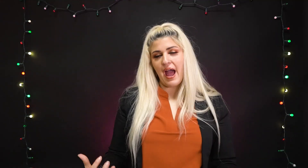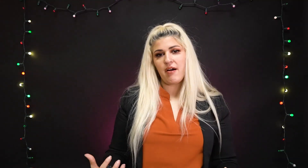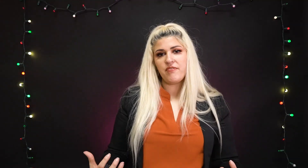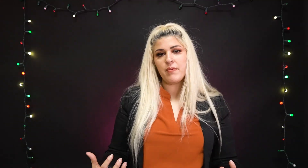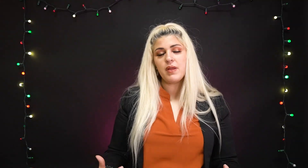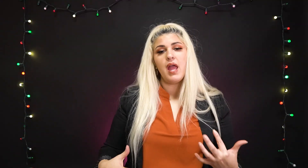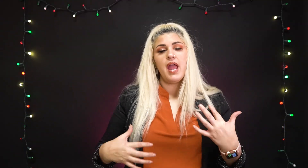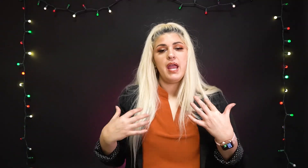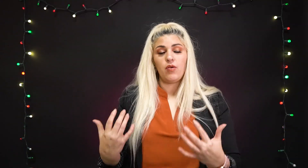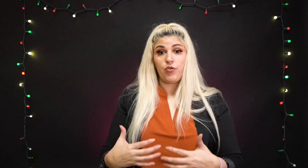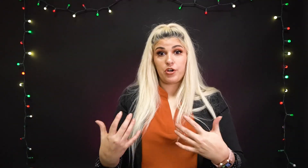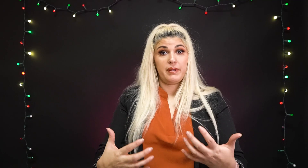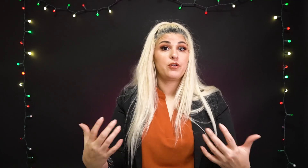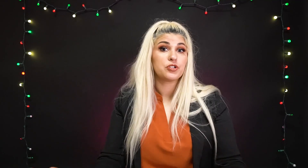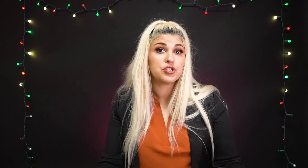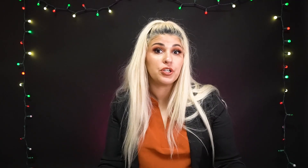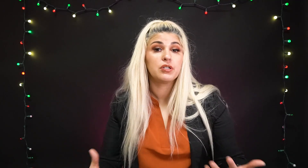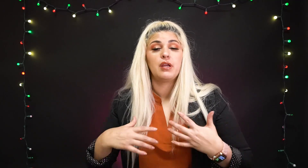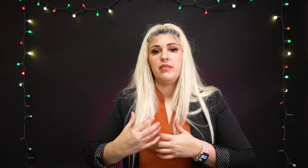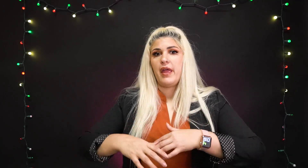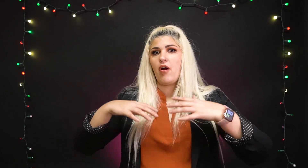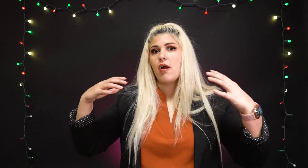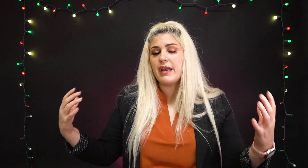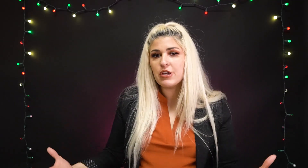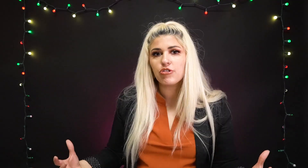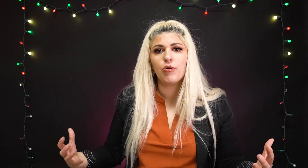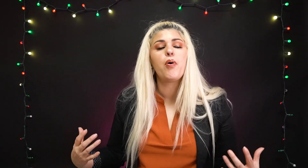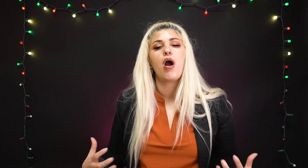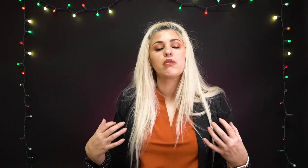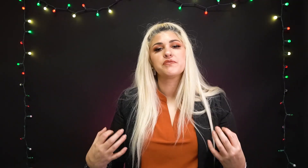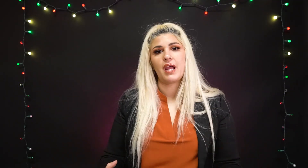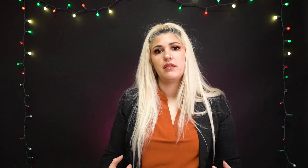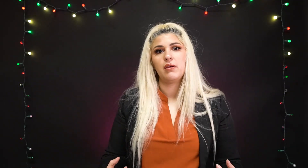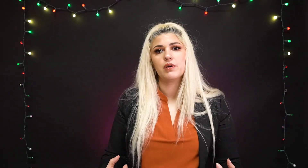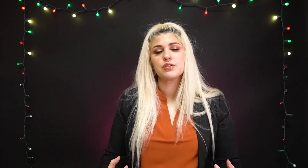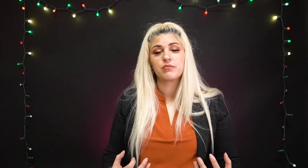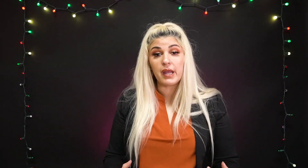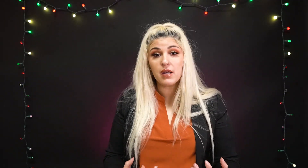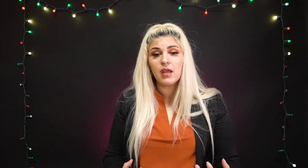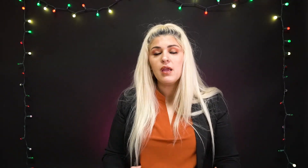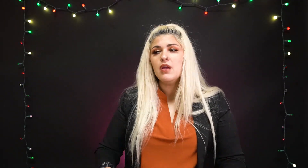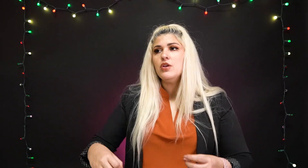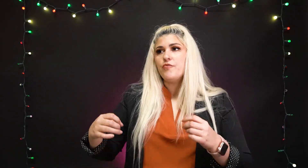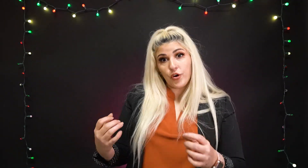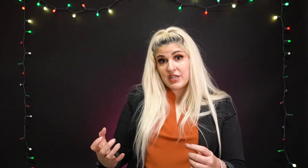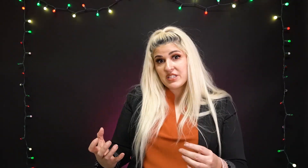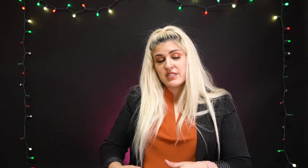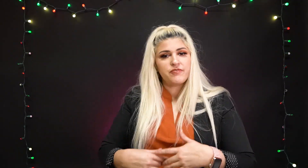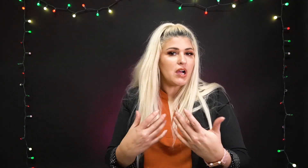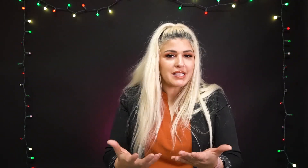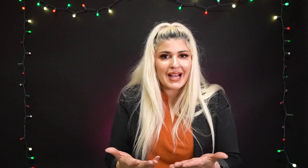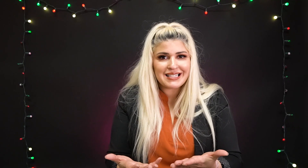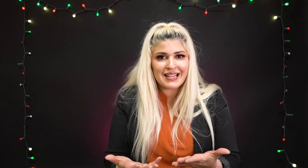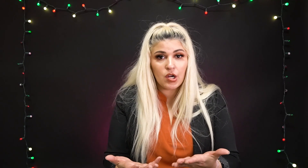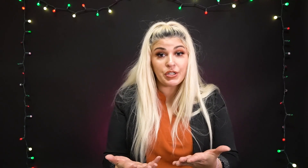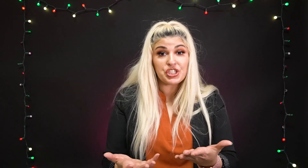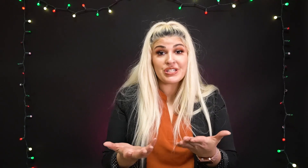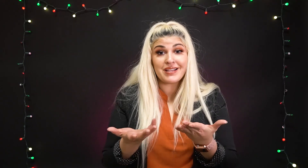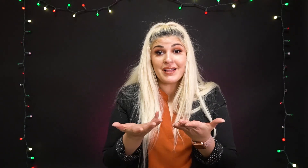have them in order to be understood and they are an integral part of sign language right for instance if i was asking a question in sign